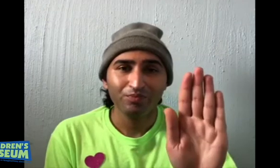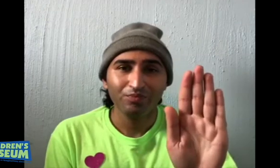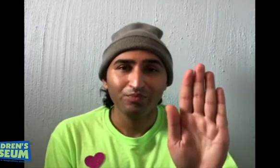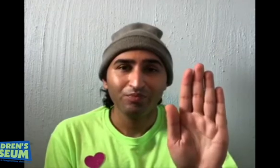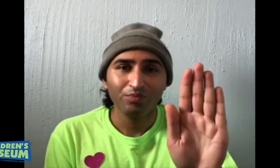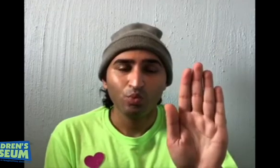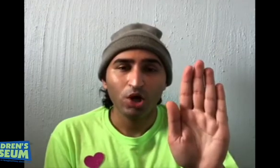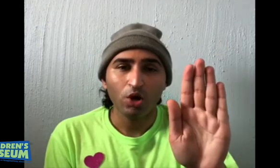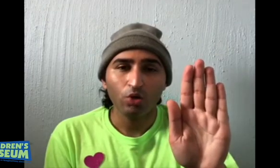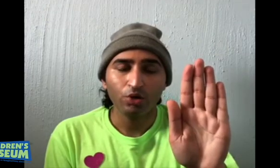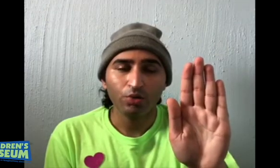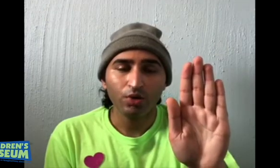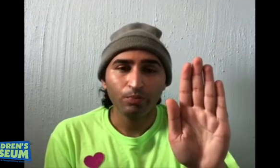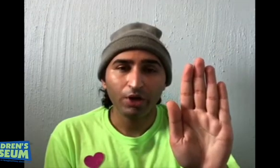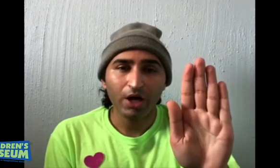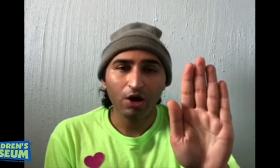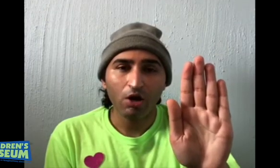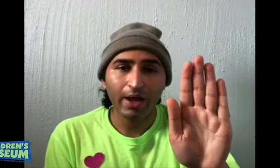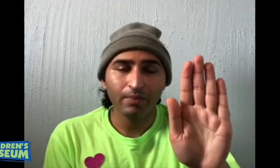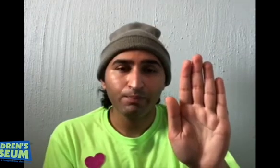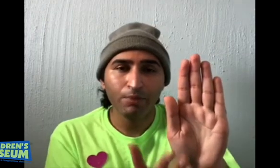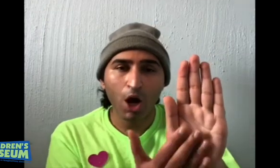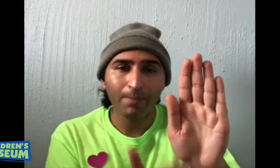We are going to bring out our hands, palm out.